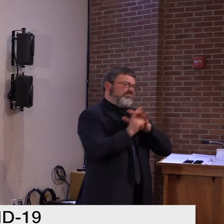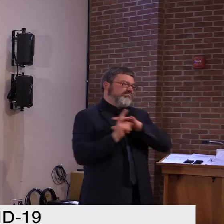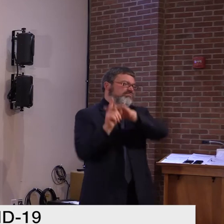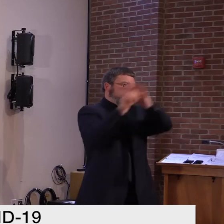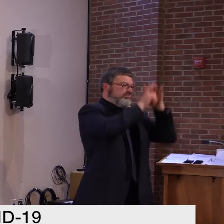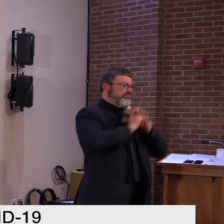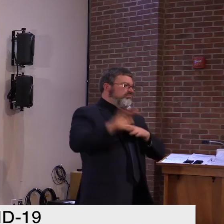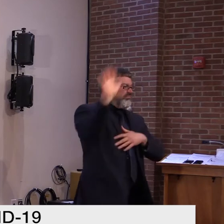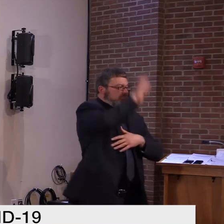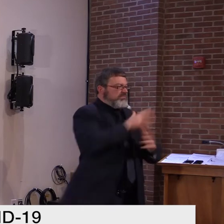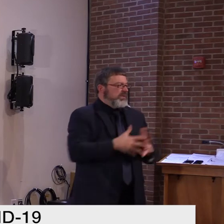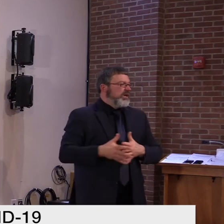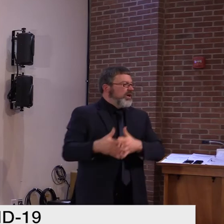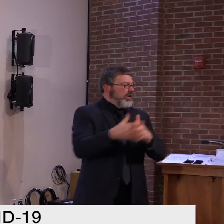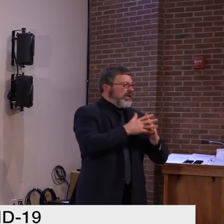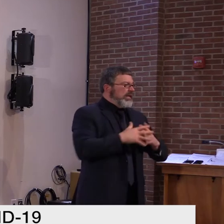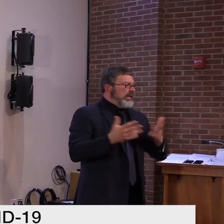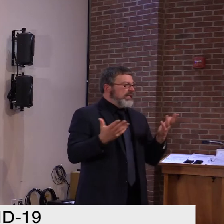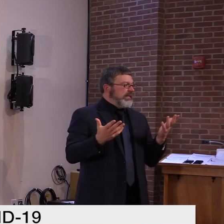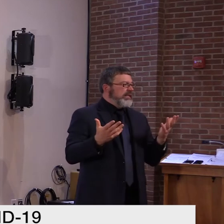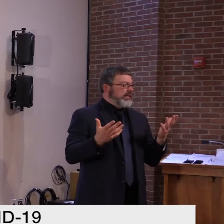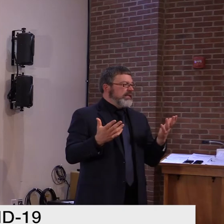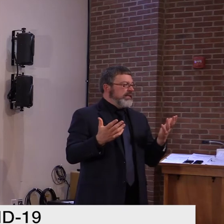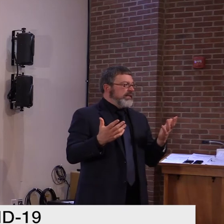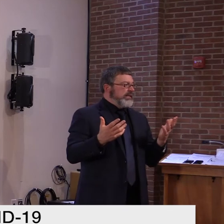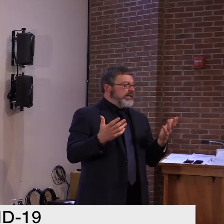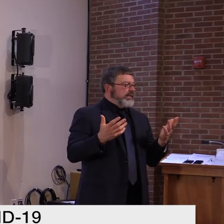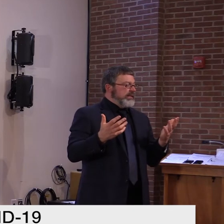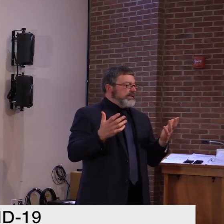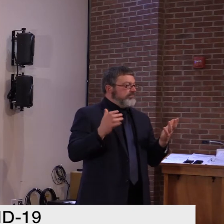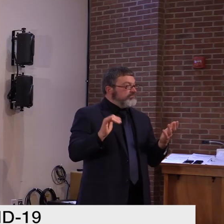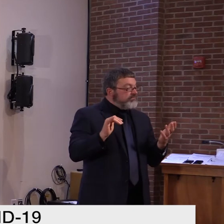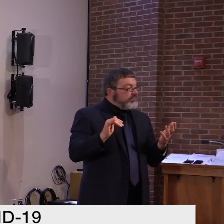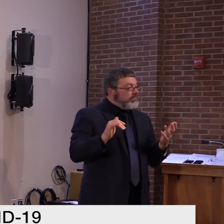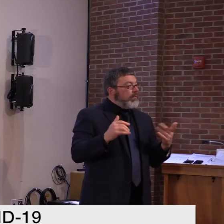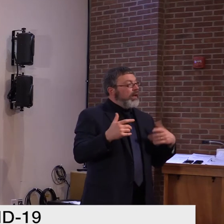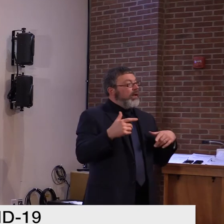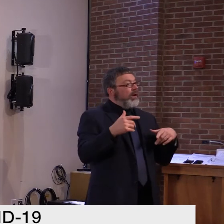I don't want it to be looked at all negative because there's a lot of positive.